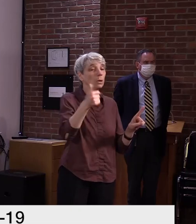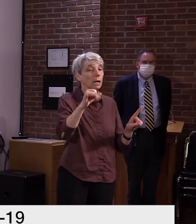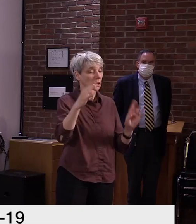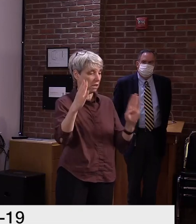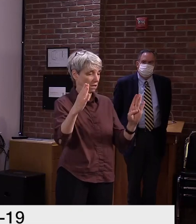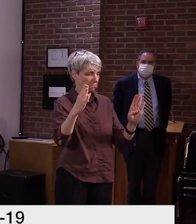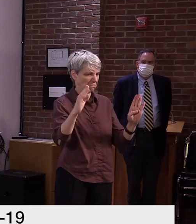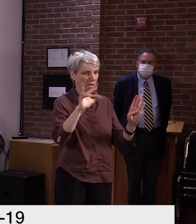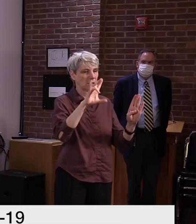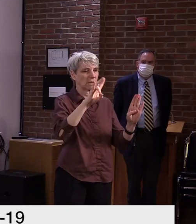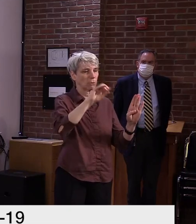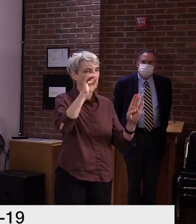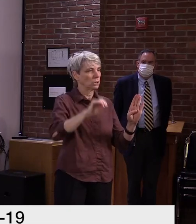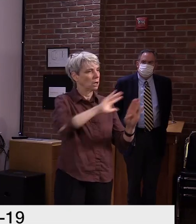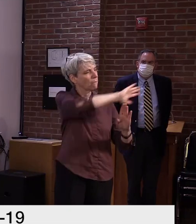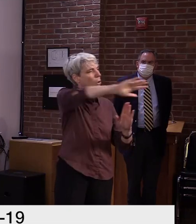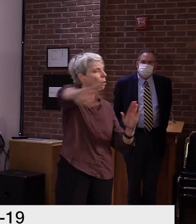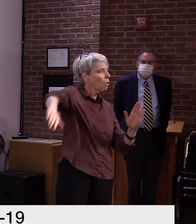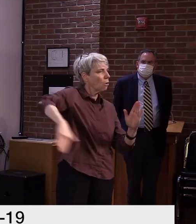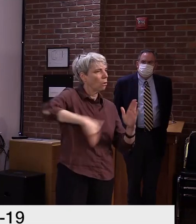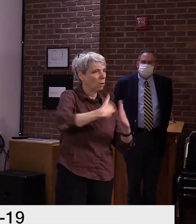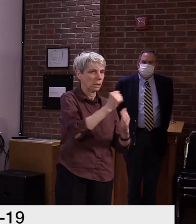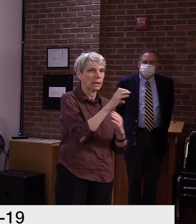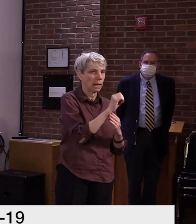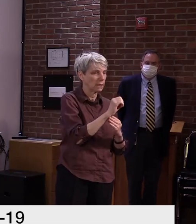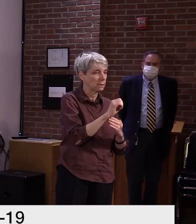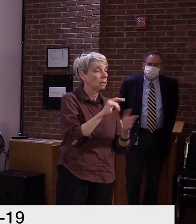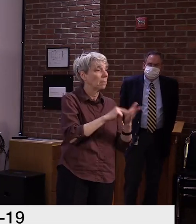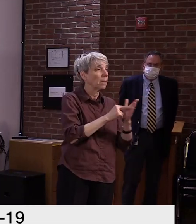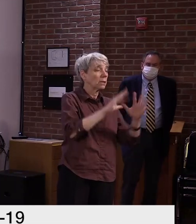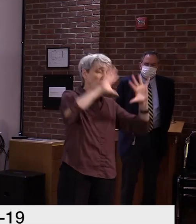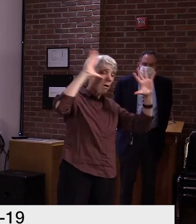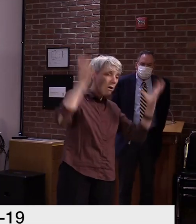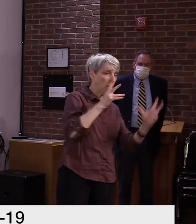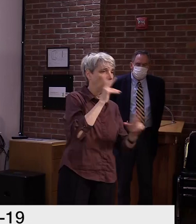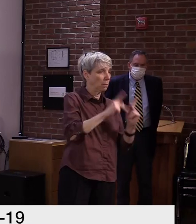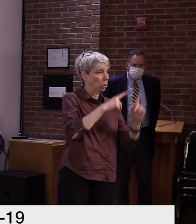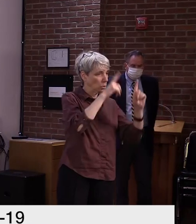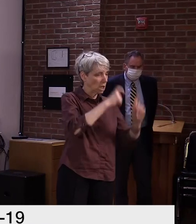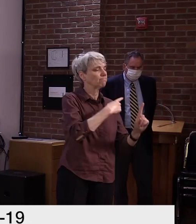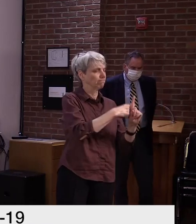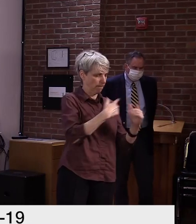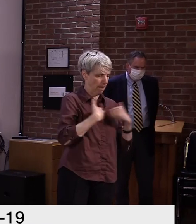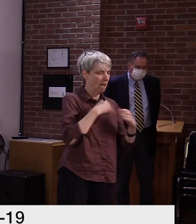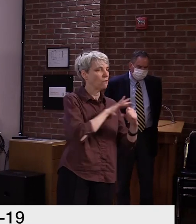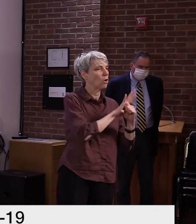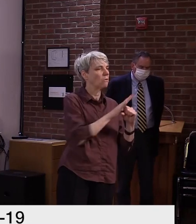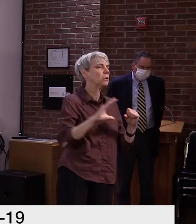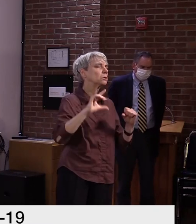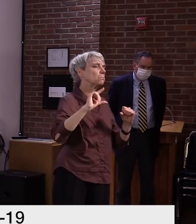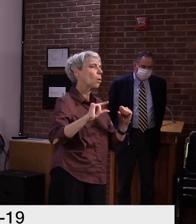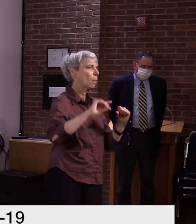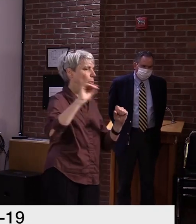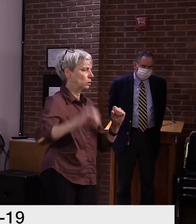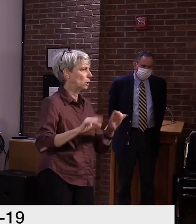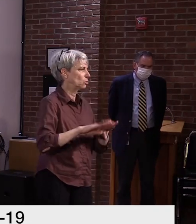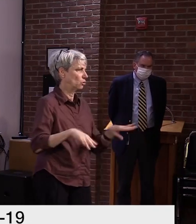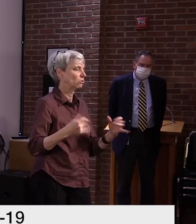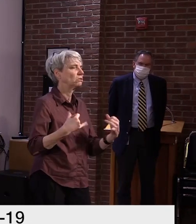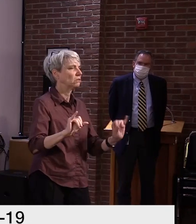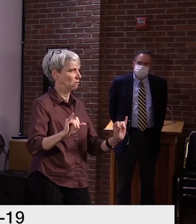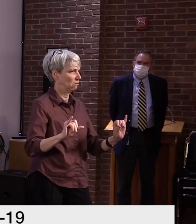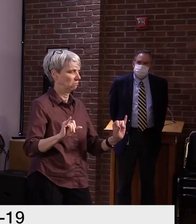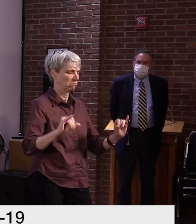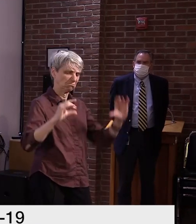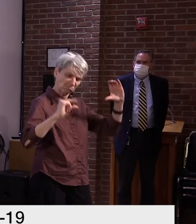about seven percent of cases. So they are a minority of the cases that we are seeing in Vermont, despite the fact that we